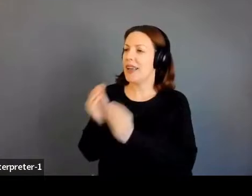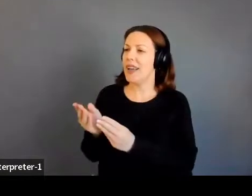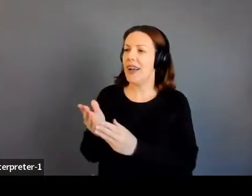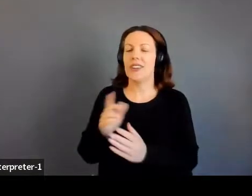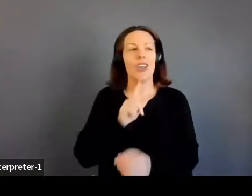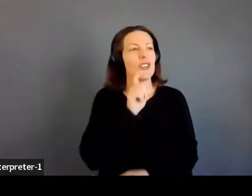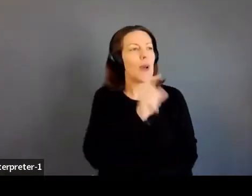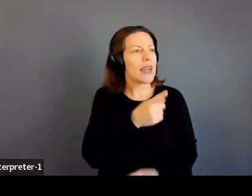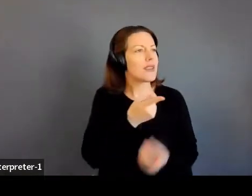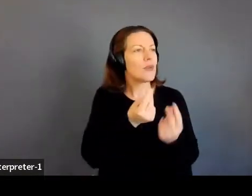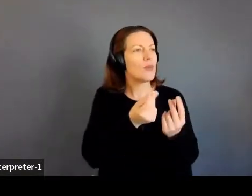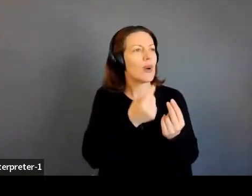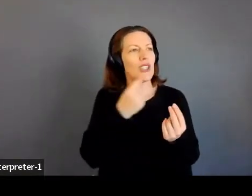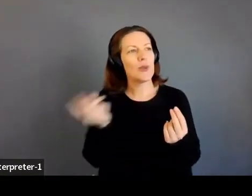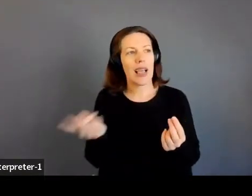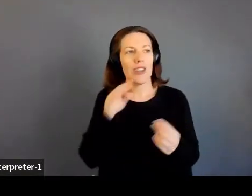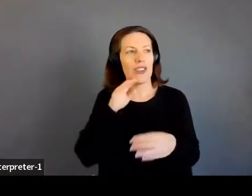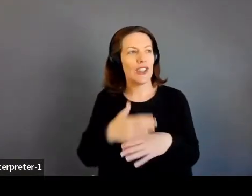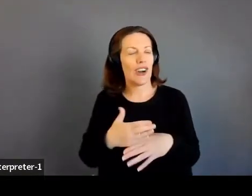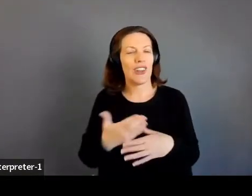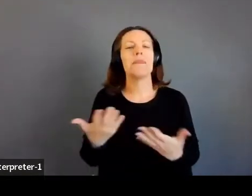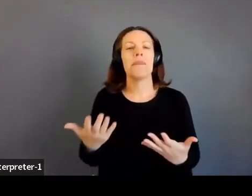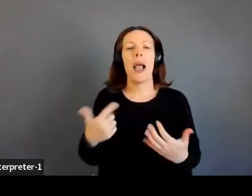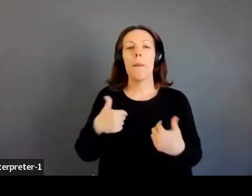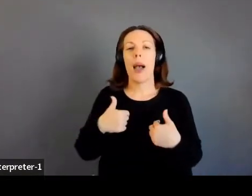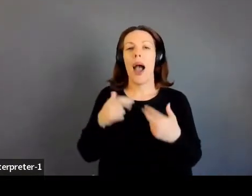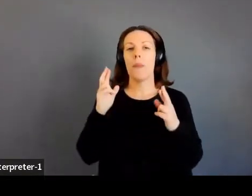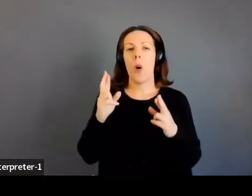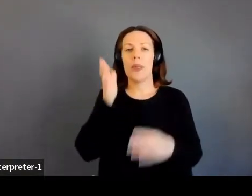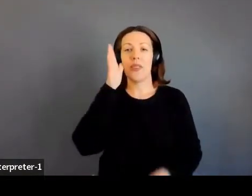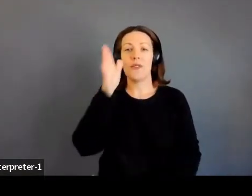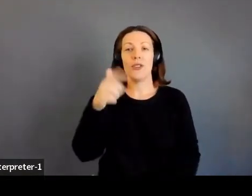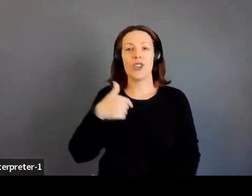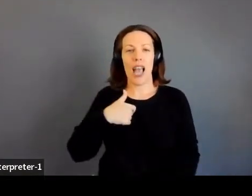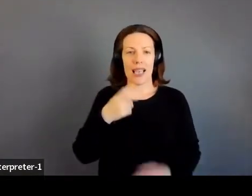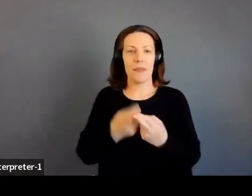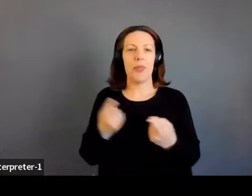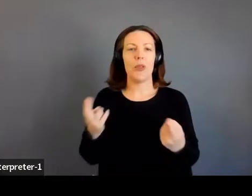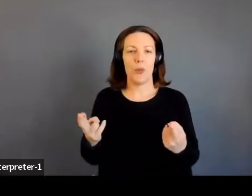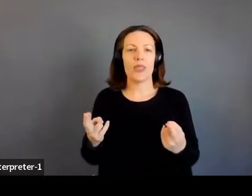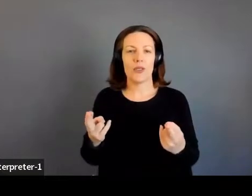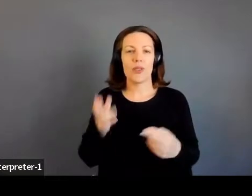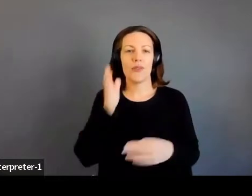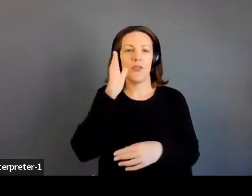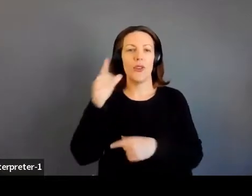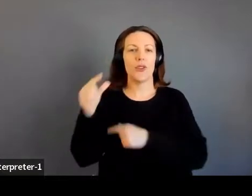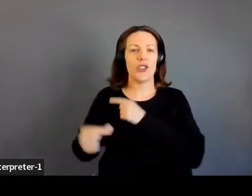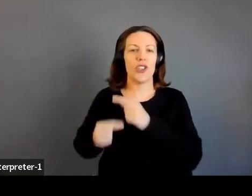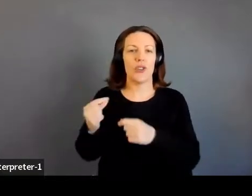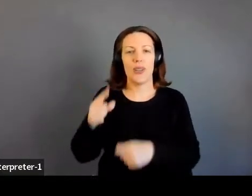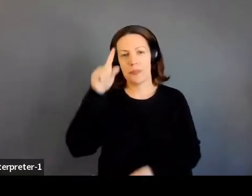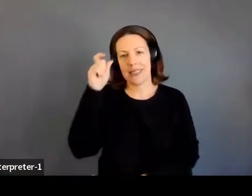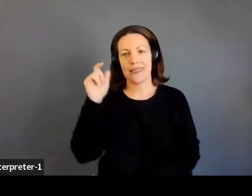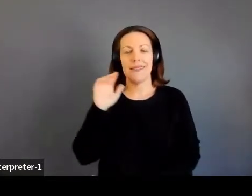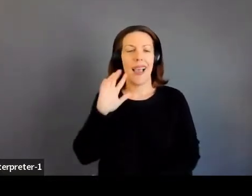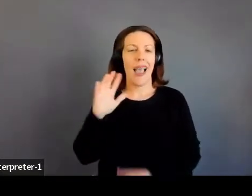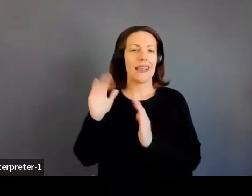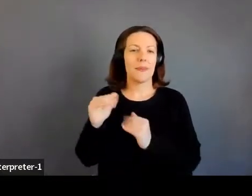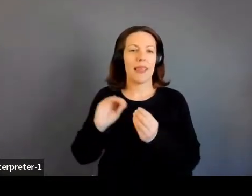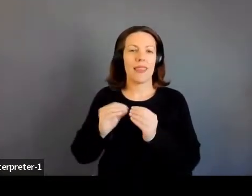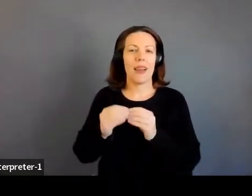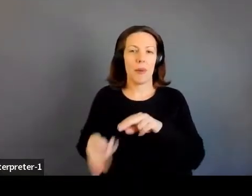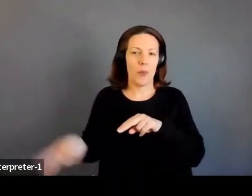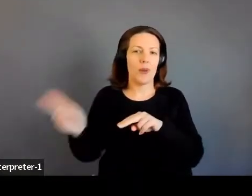that question? You know, but I hope to be that resource for the next generation, because I expect that number to just continue to climb